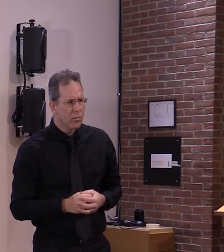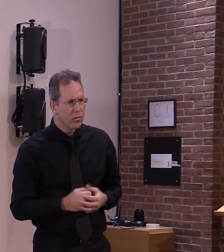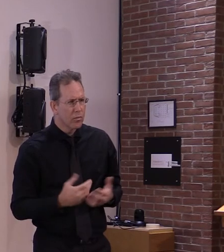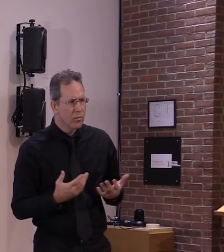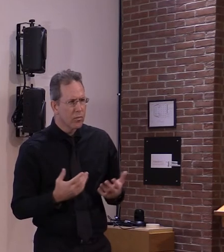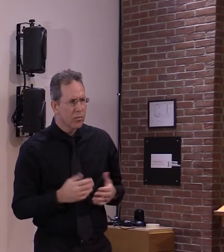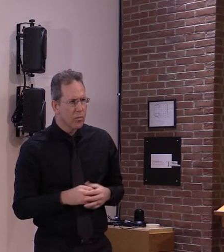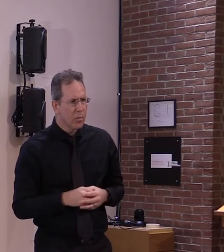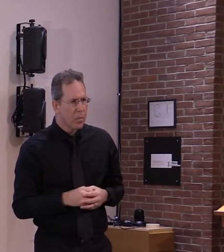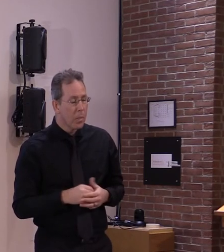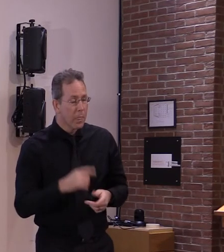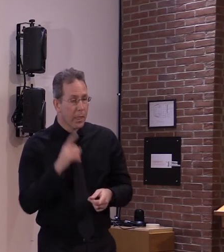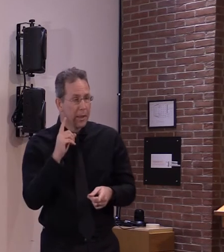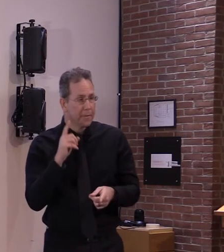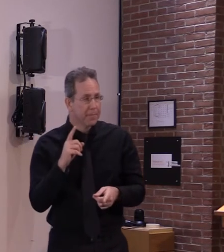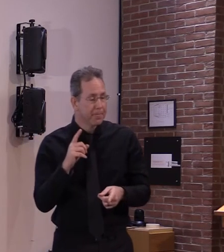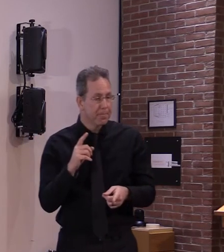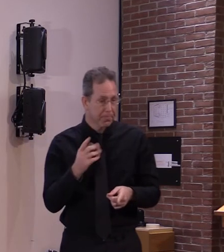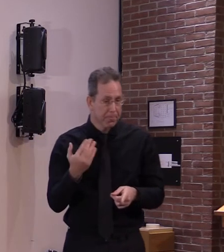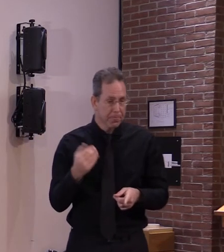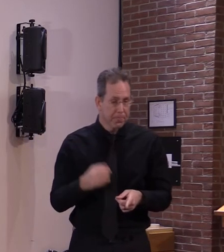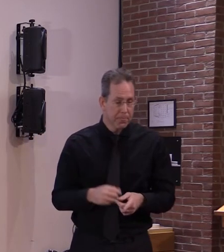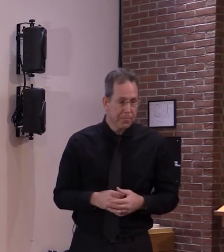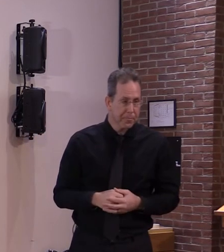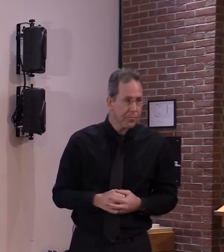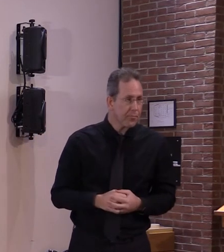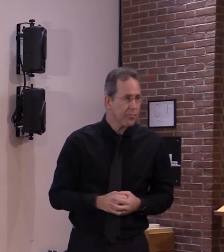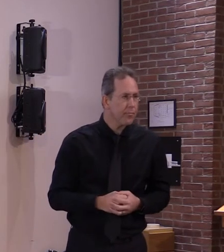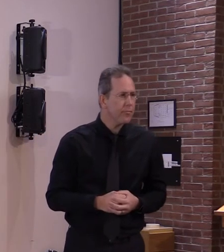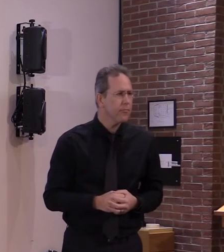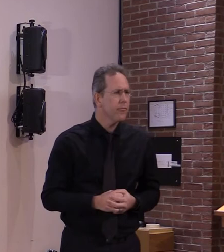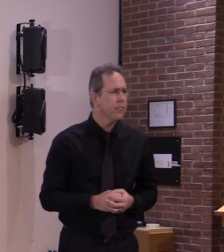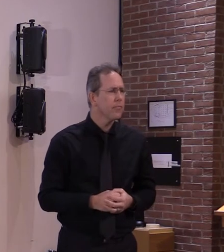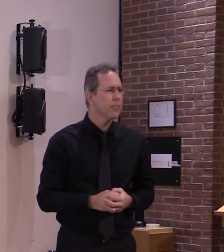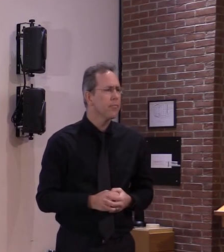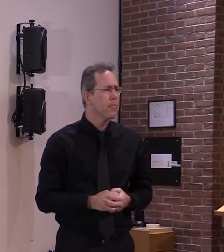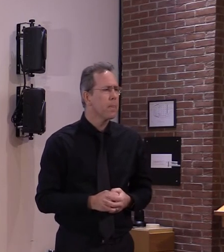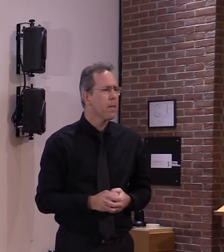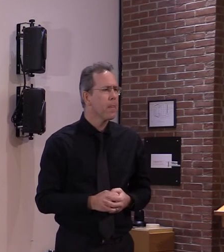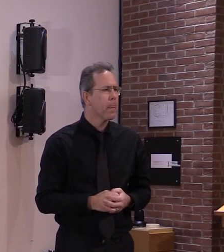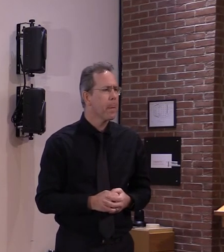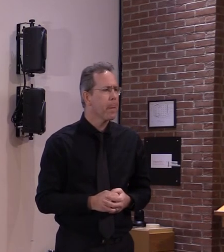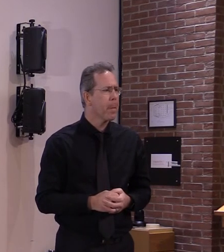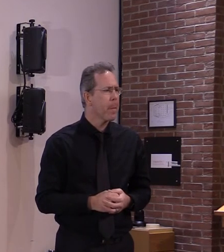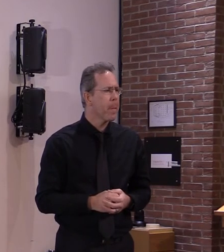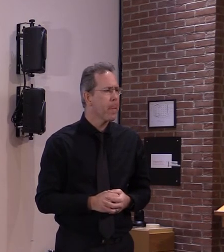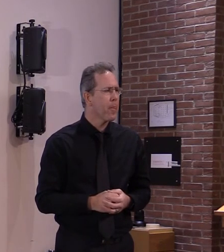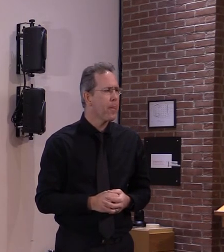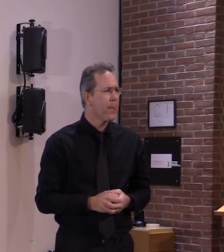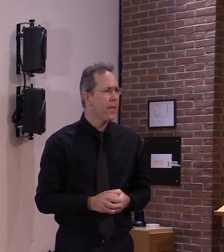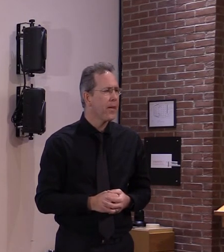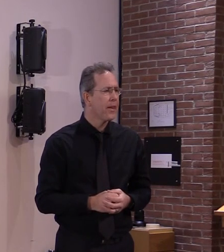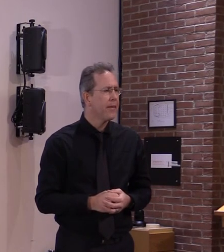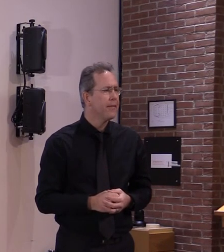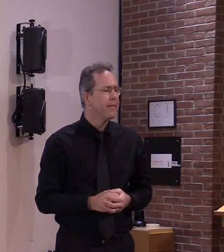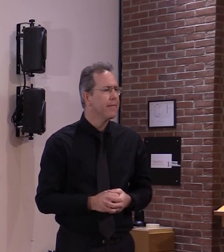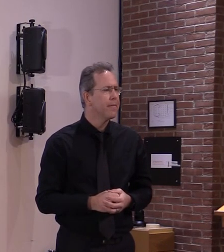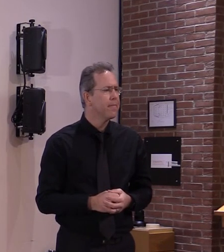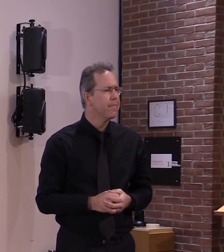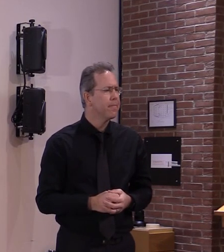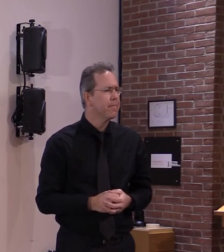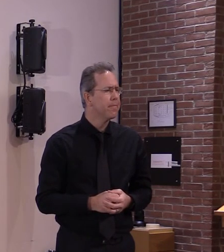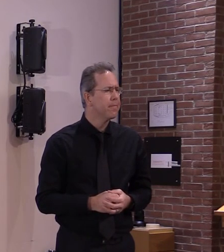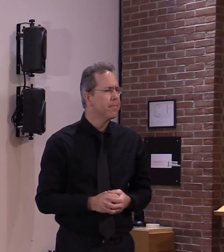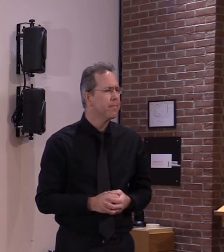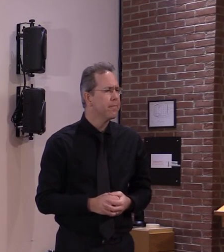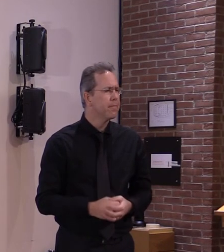uh this i suppose is for the commissioner um employers cannot mandate uh vaccination